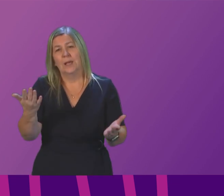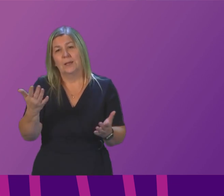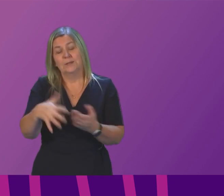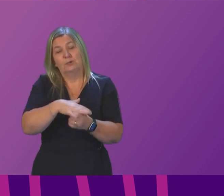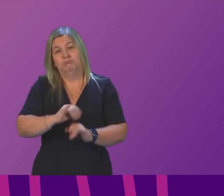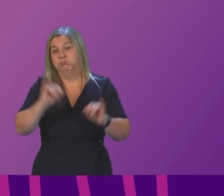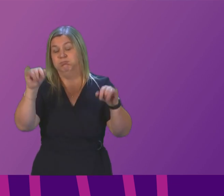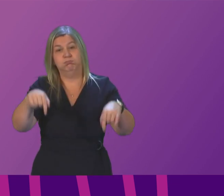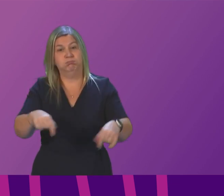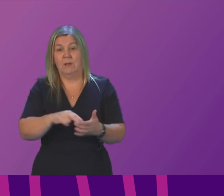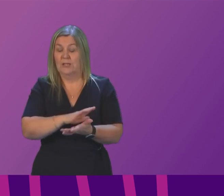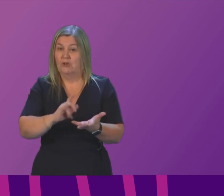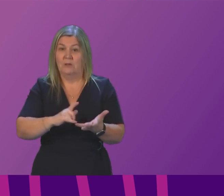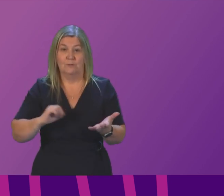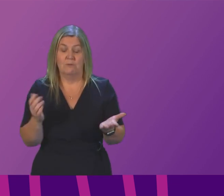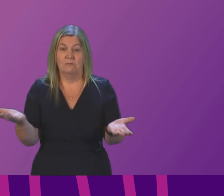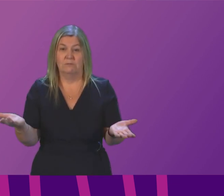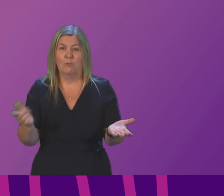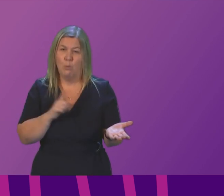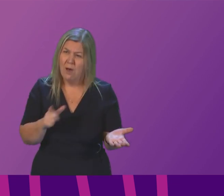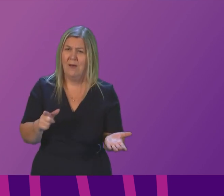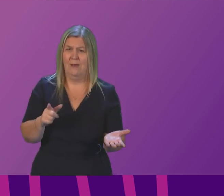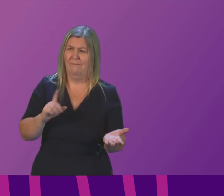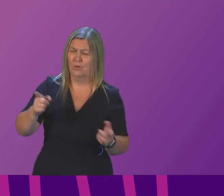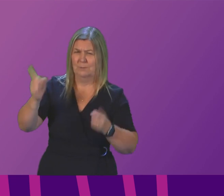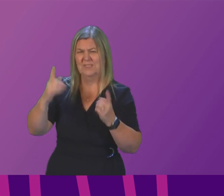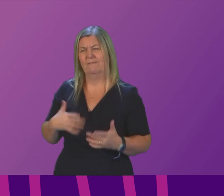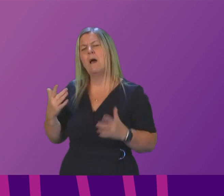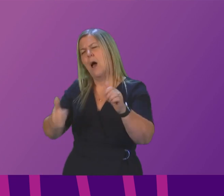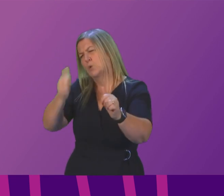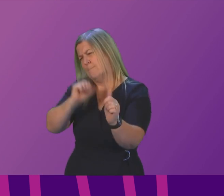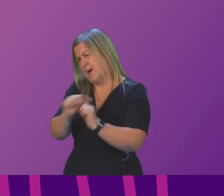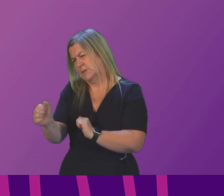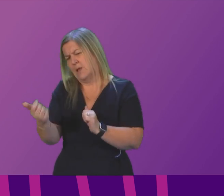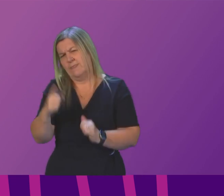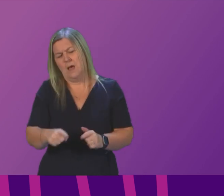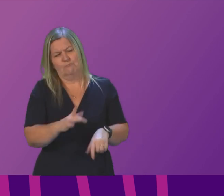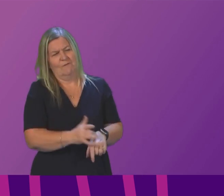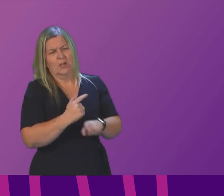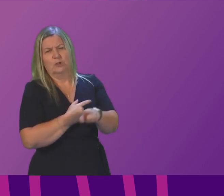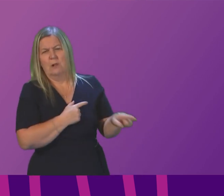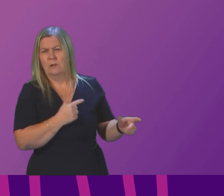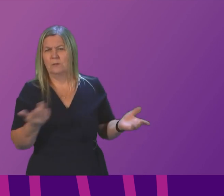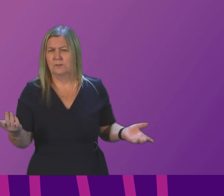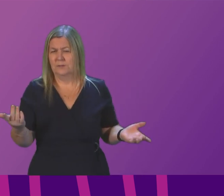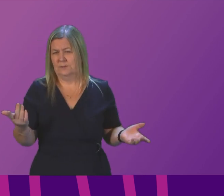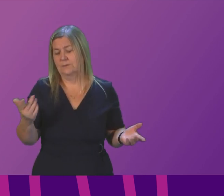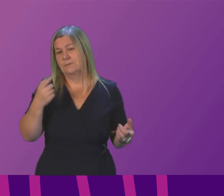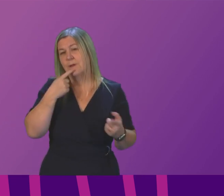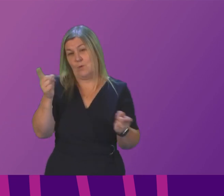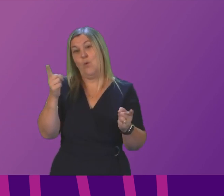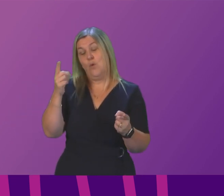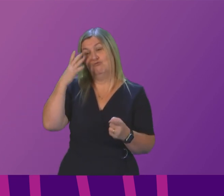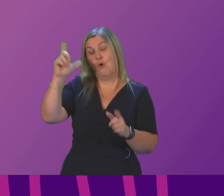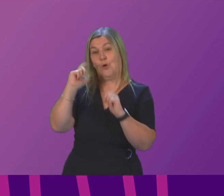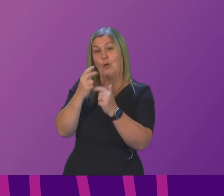across our NHS and why does Nicola Surgent think she knows better than the professionals on the front line so let me quote Colin Pullman from the Royal College of